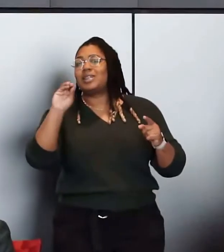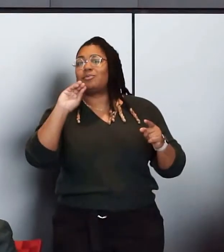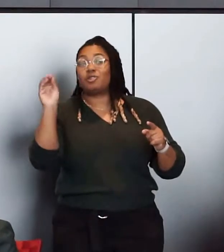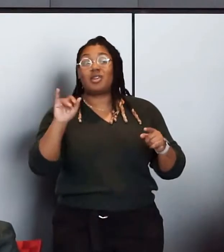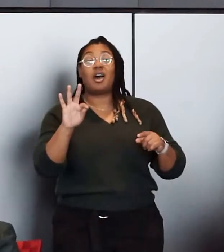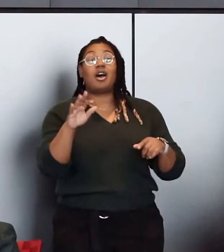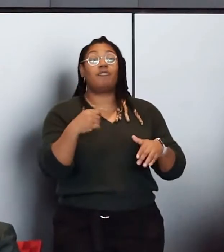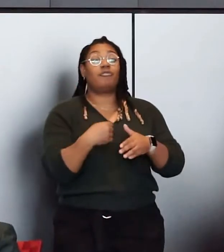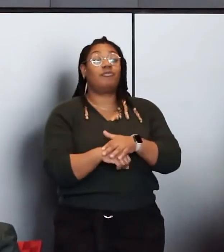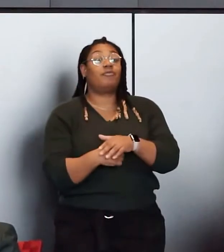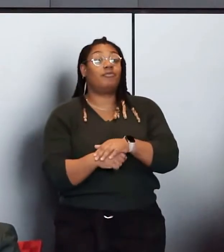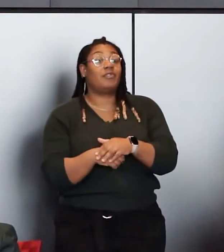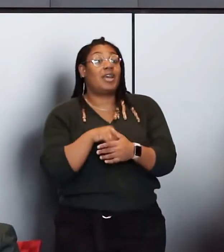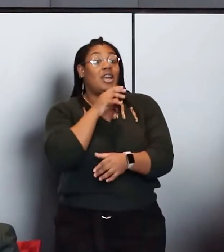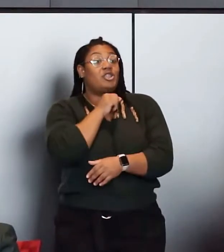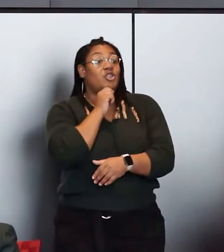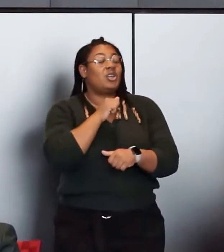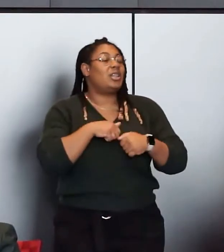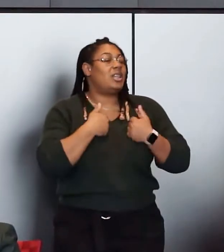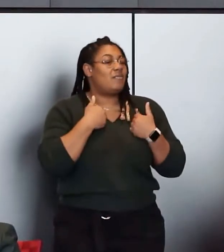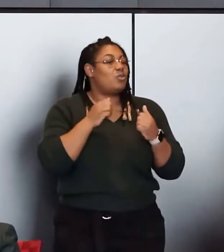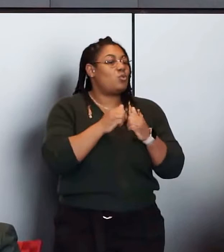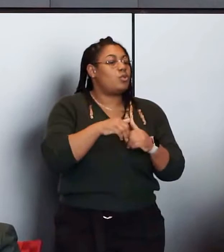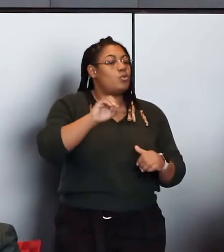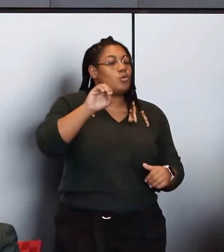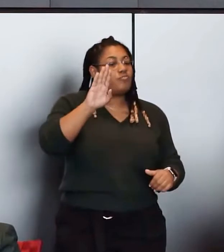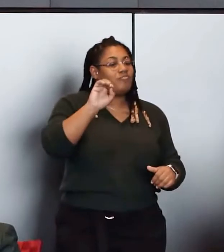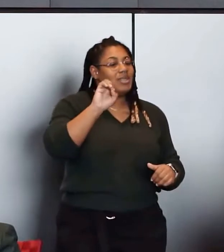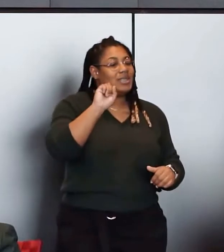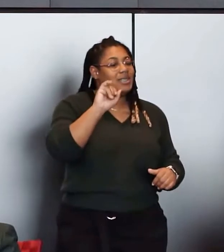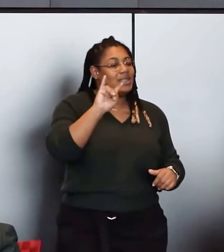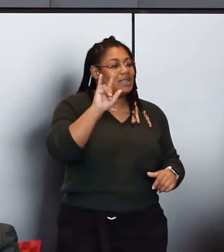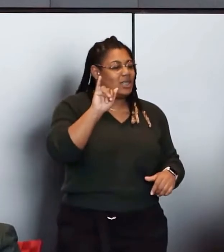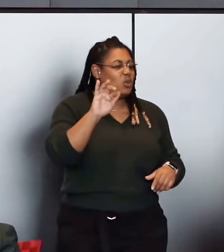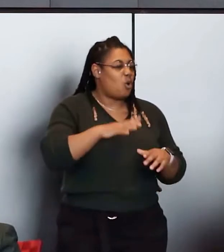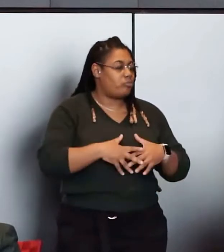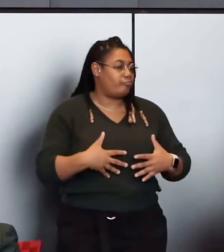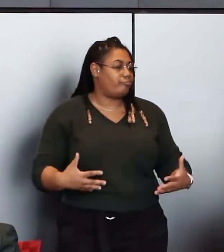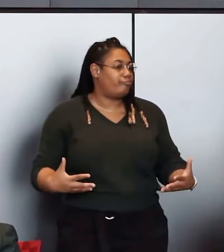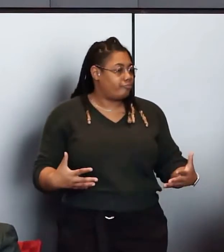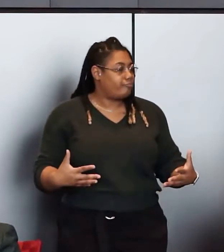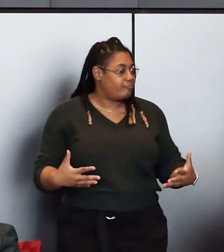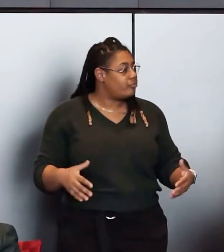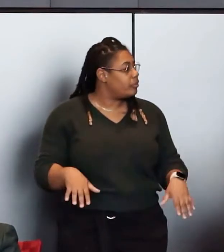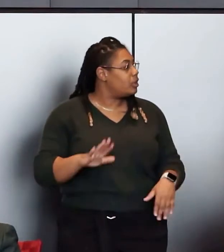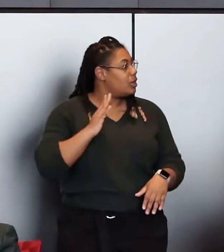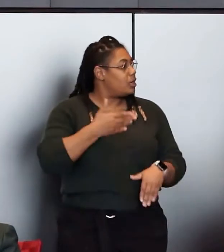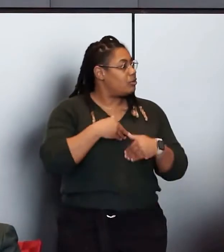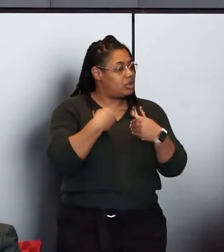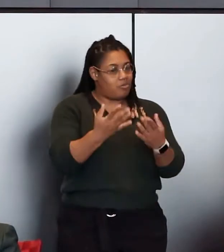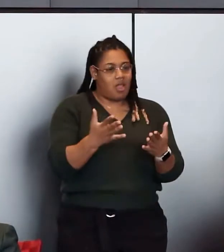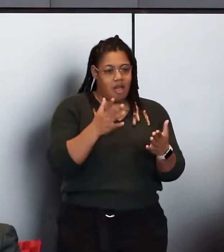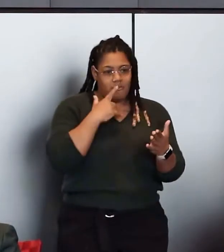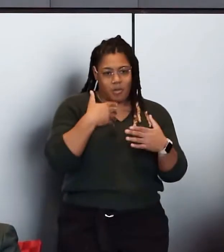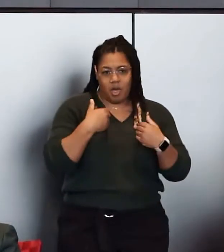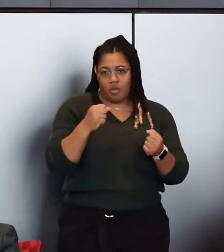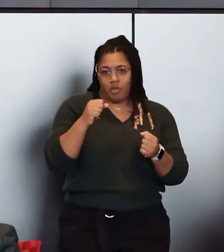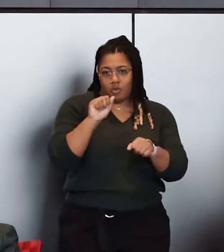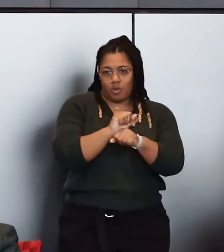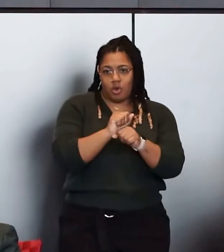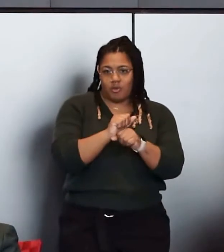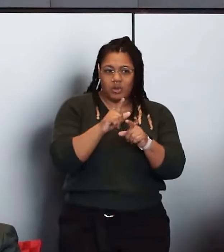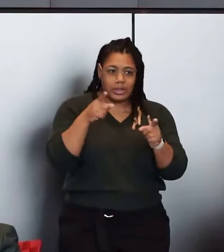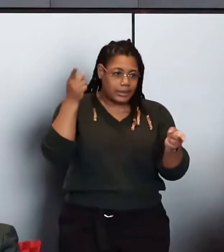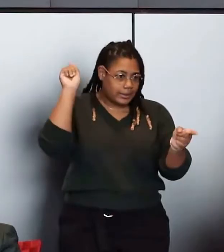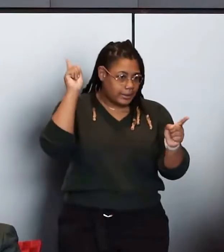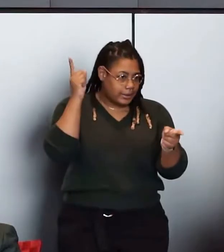reproductive age are living with obesity, overweight, and our supply from a health workforce perspective, it's dwindling